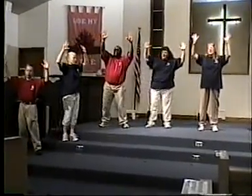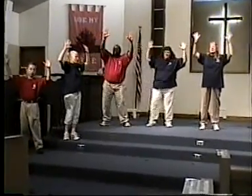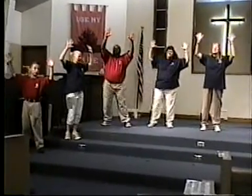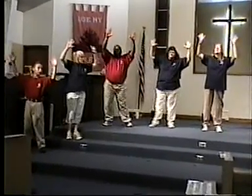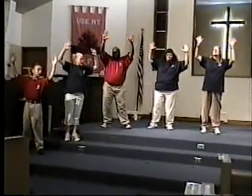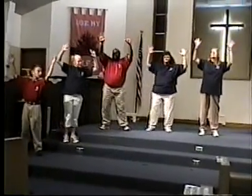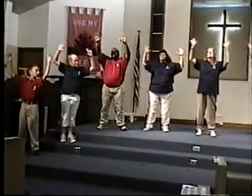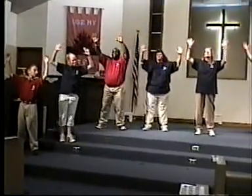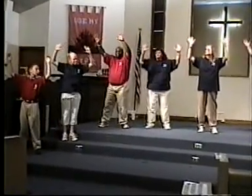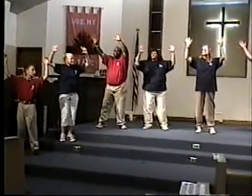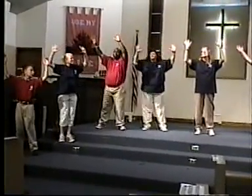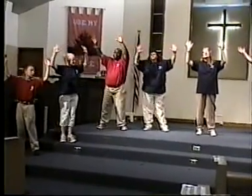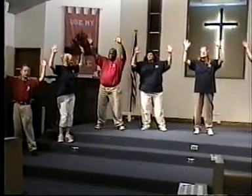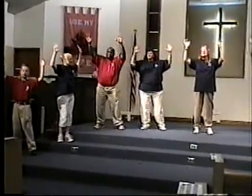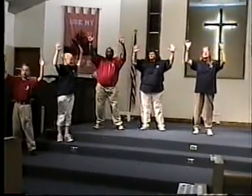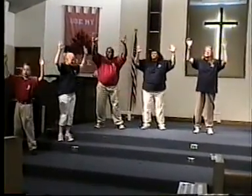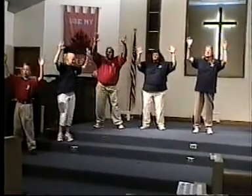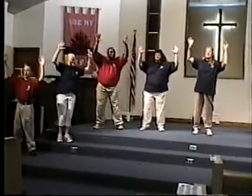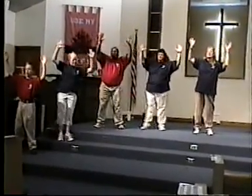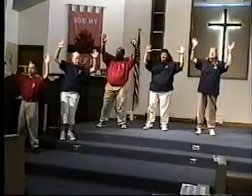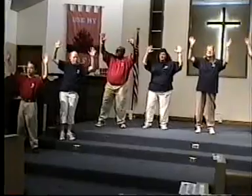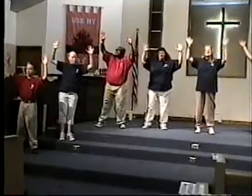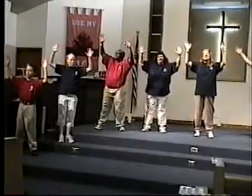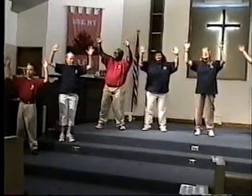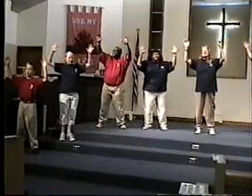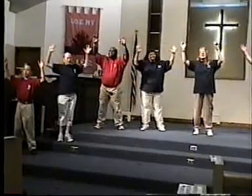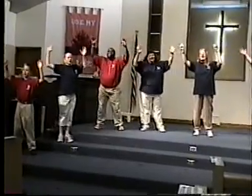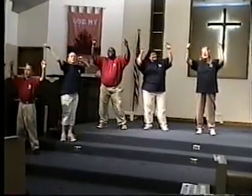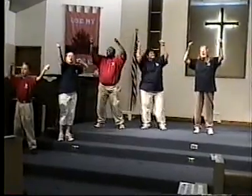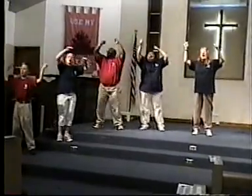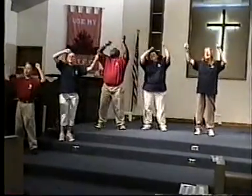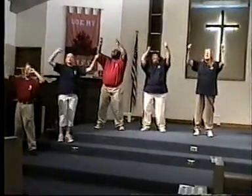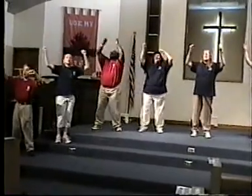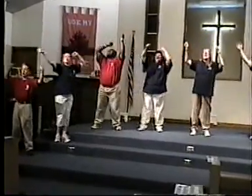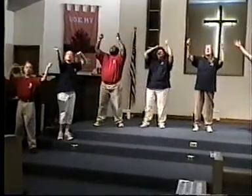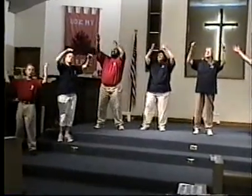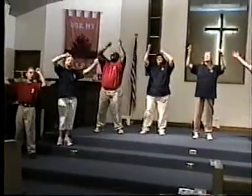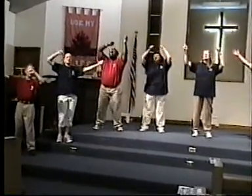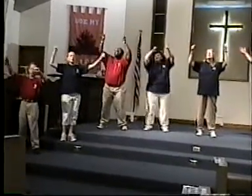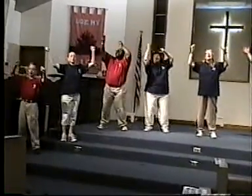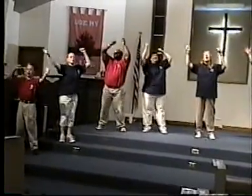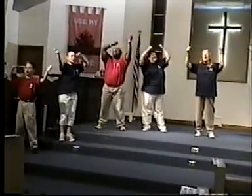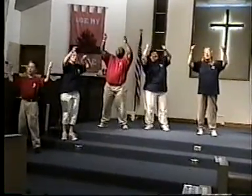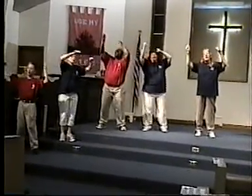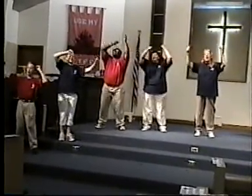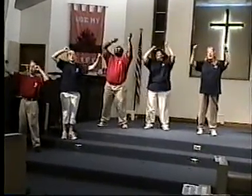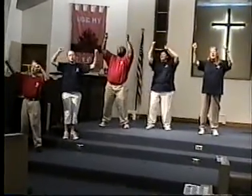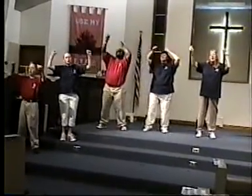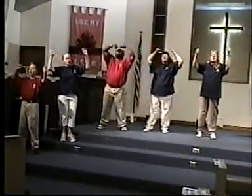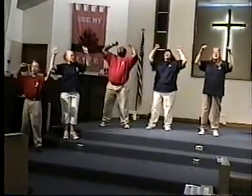falls down on me